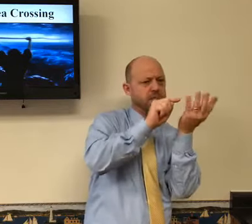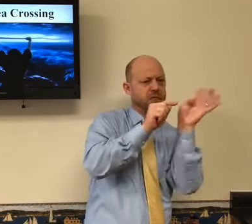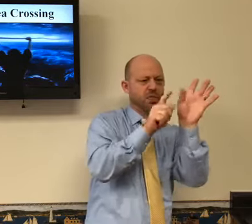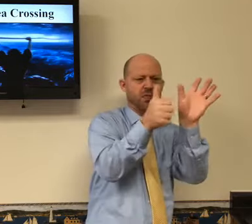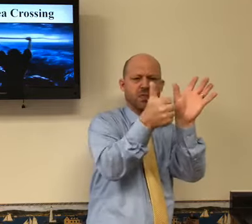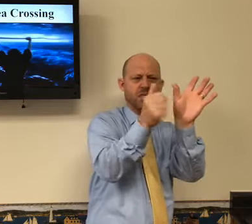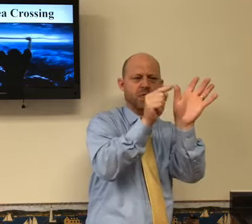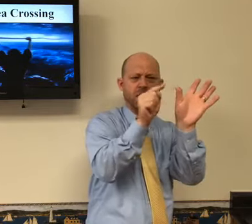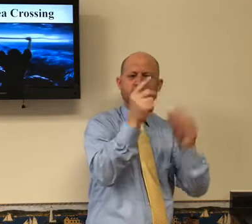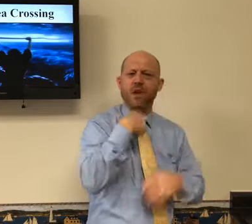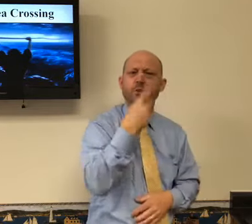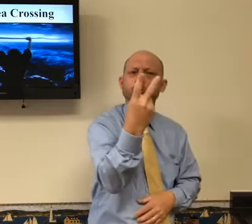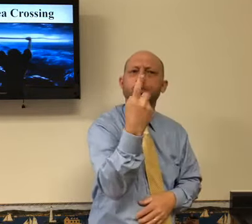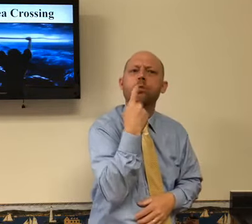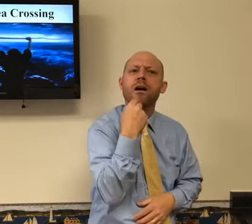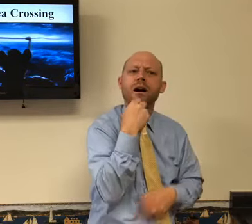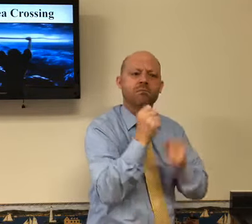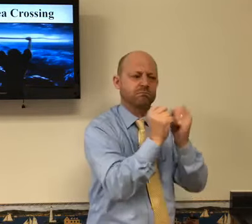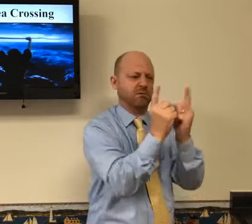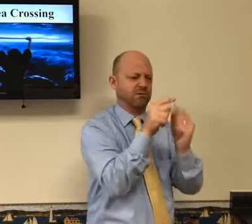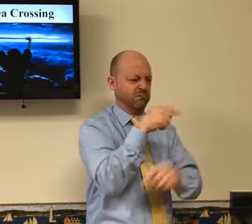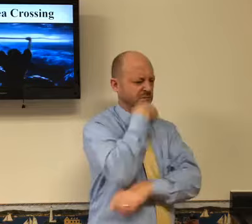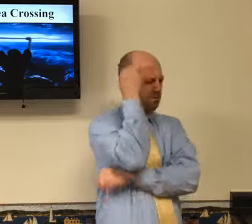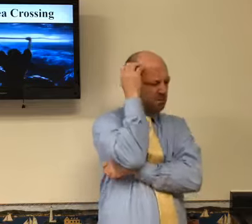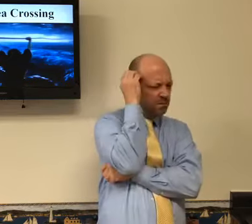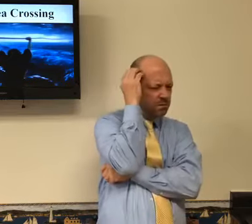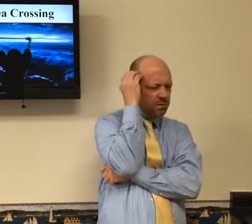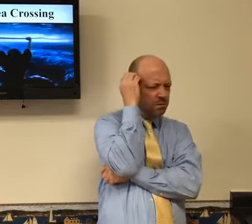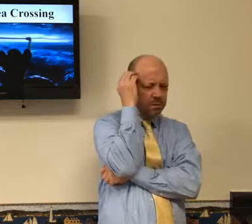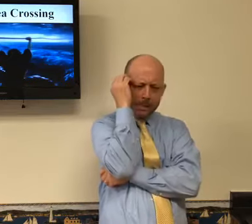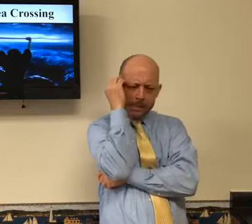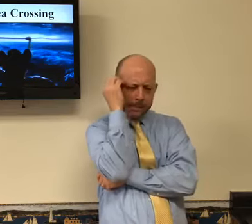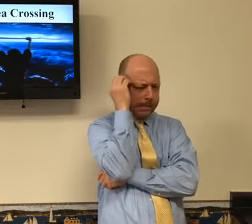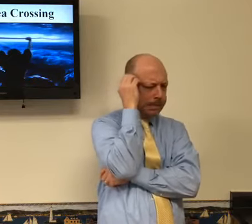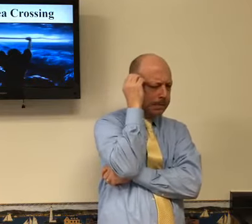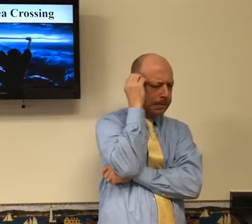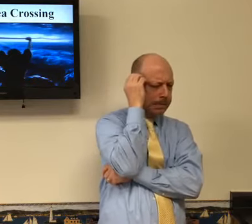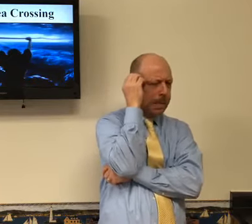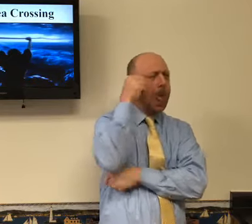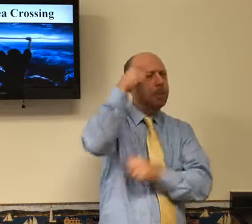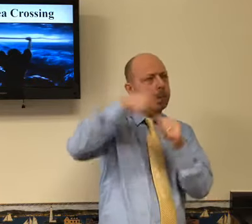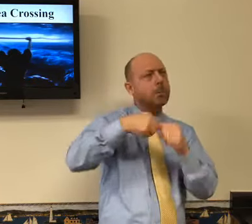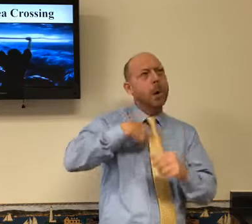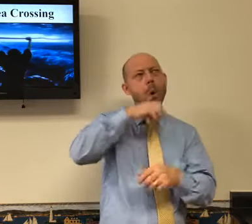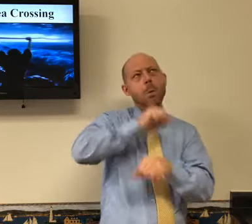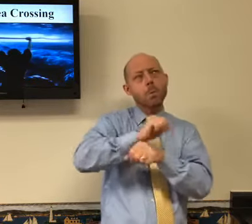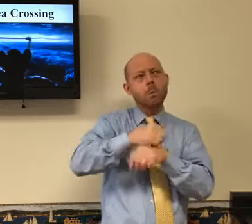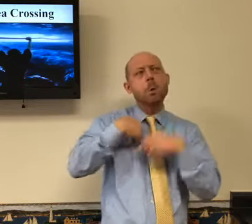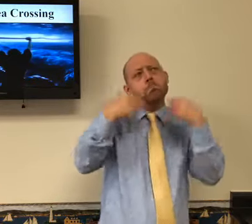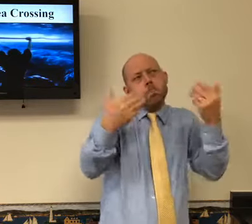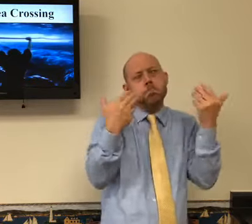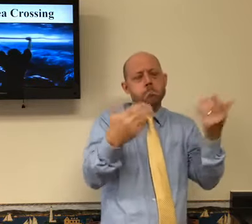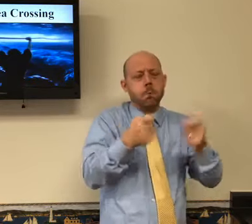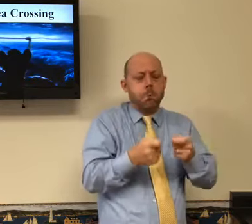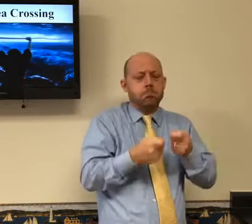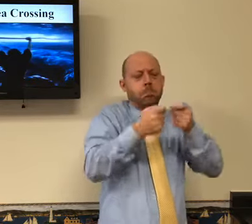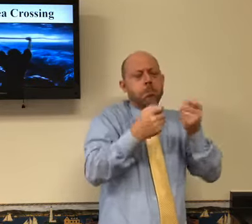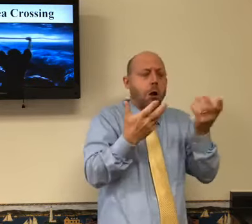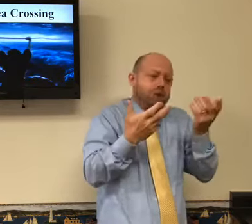And, you know, there's different, like, six or seven different wires. There's two red ones. And I'm sitting here, and I'm looking at all these wires. Well, I remember my old